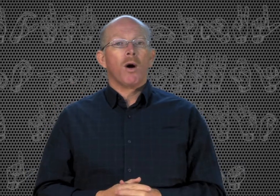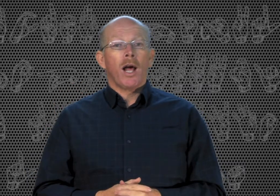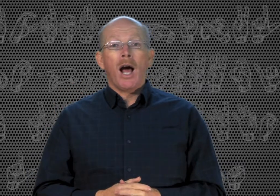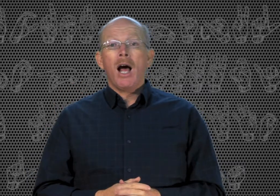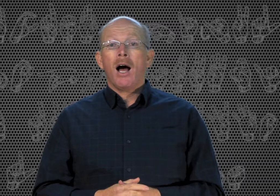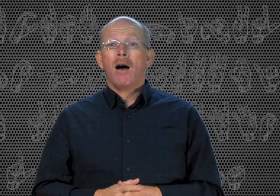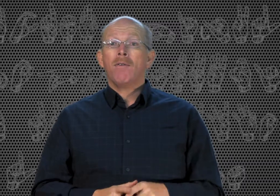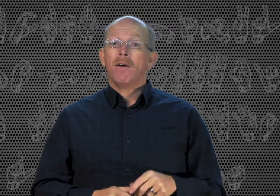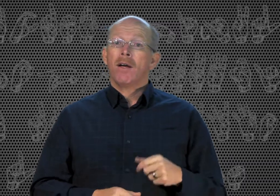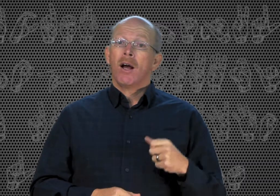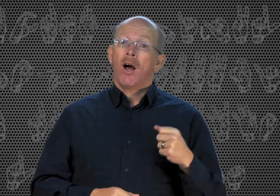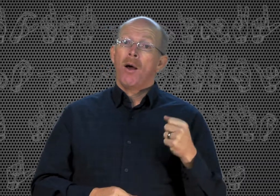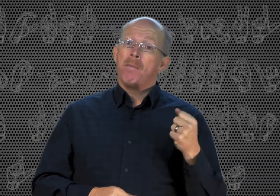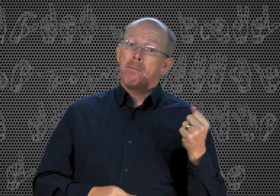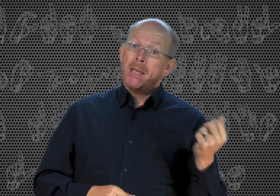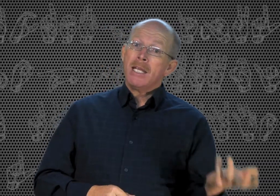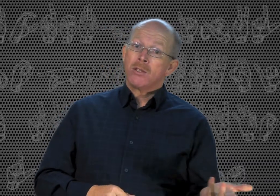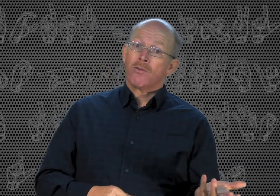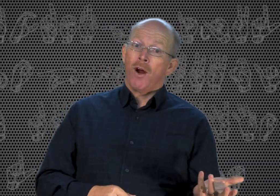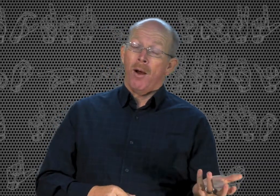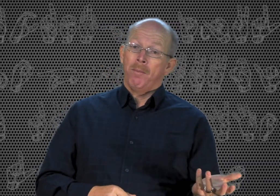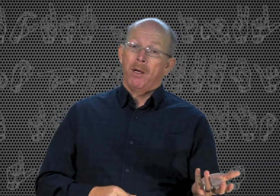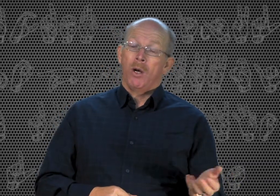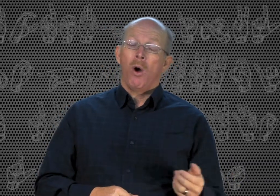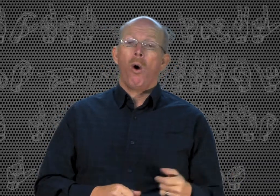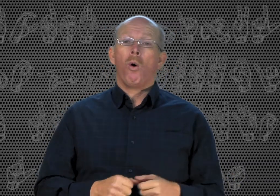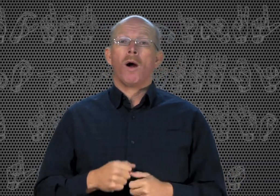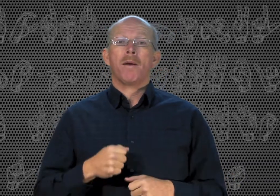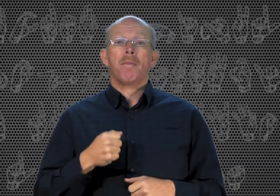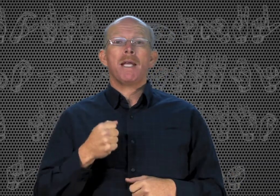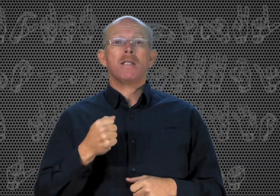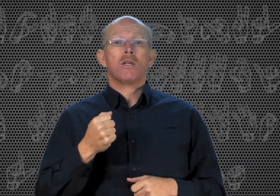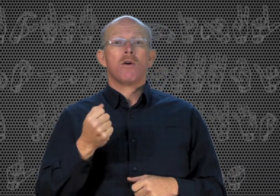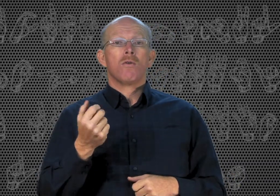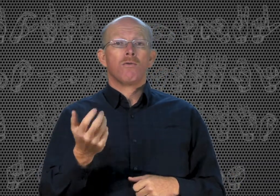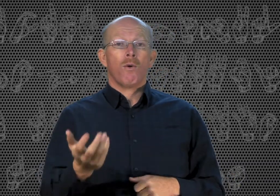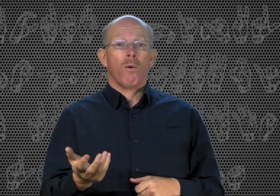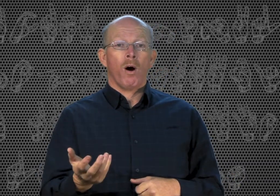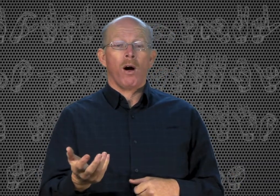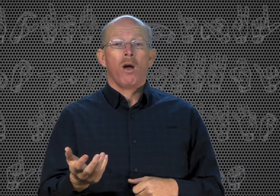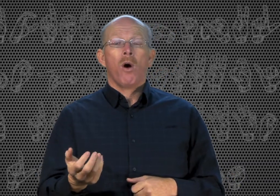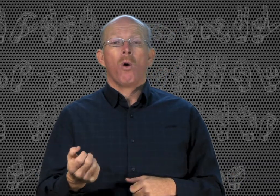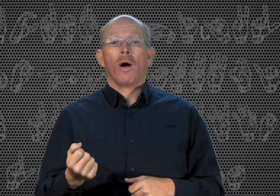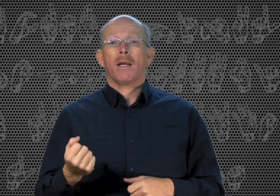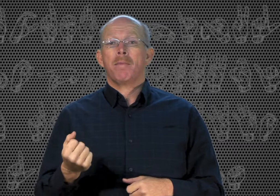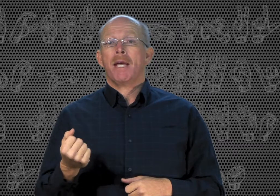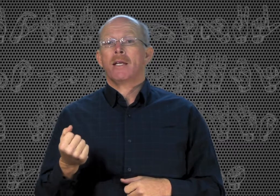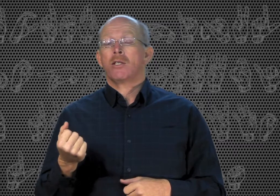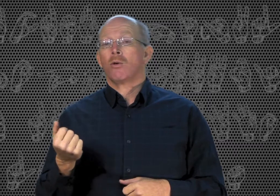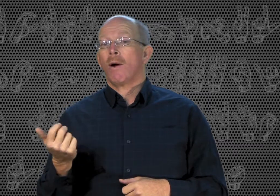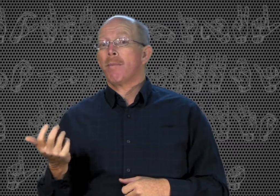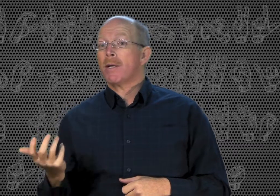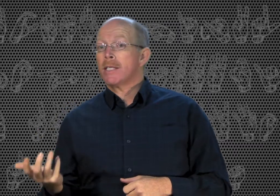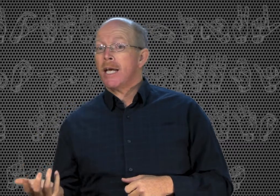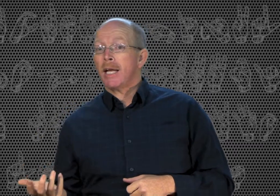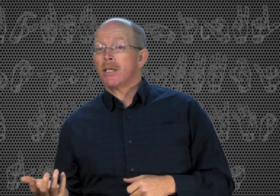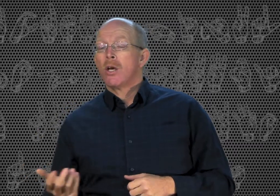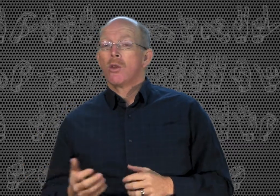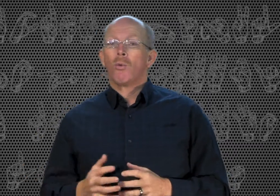word of means from. Or it means for. Or it can mean to represent. The